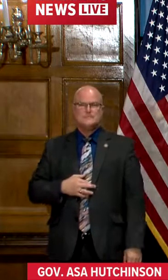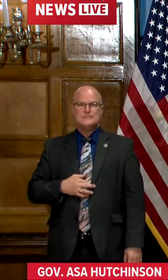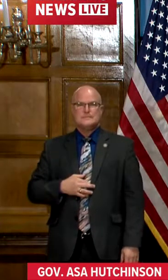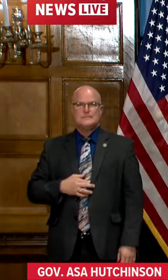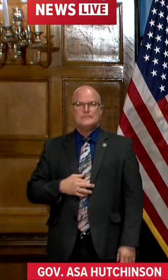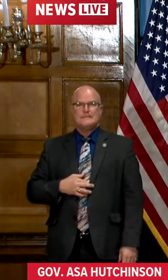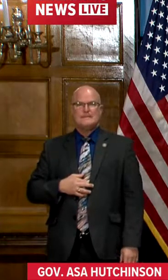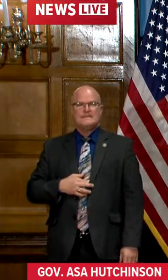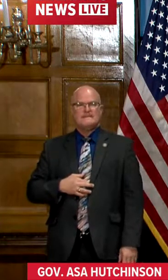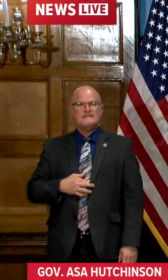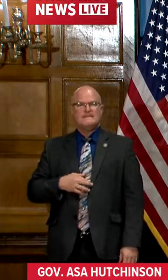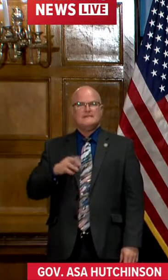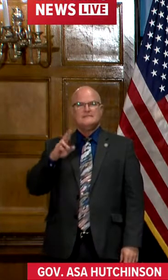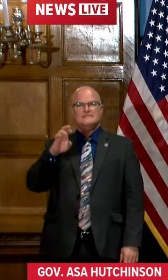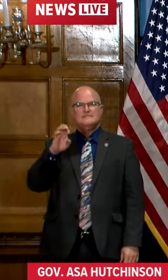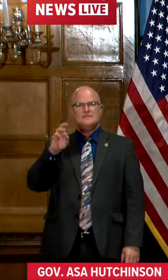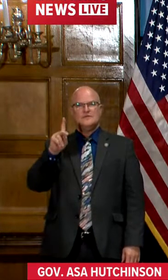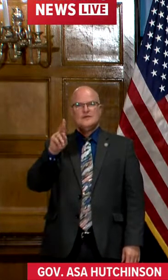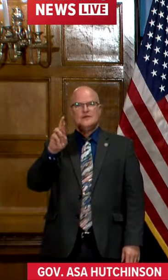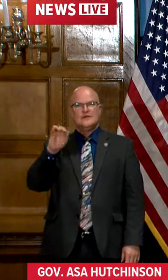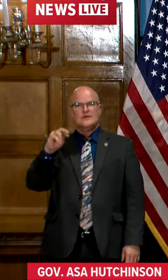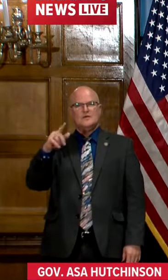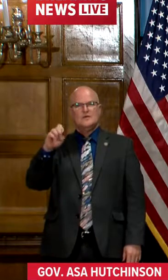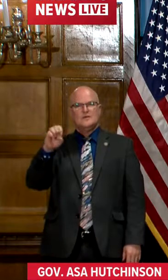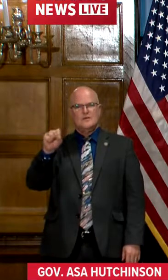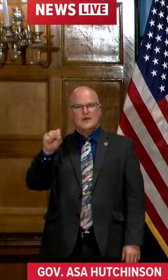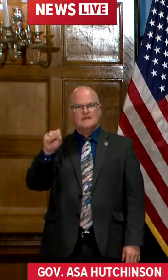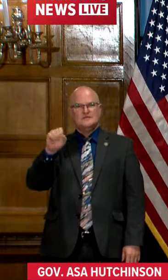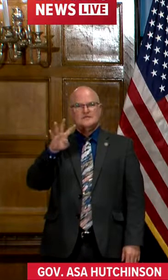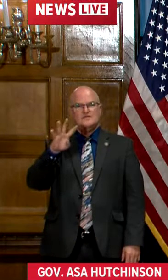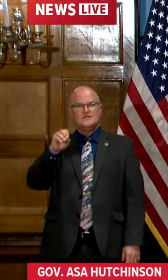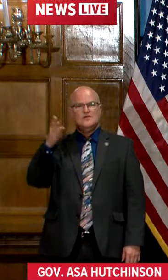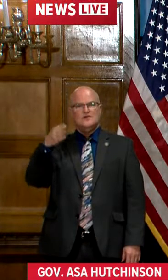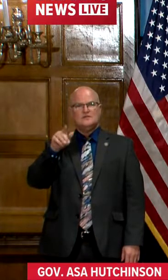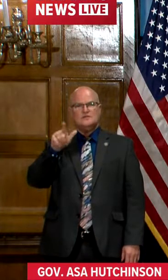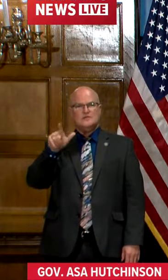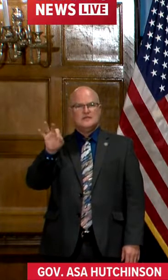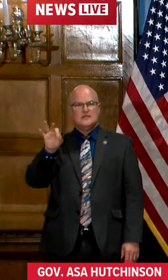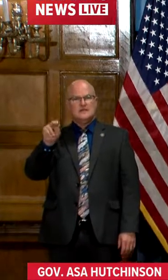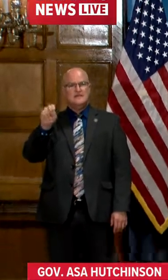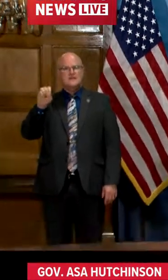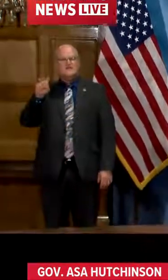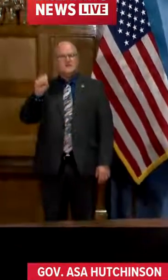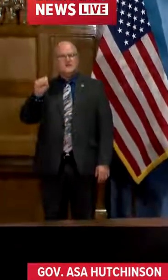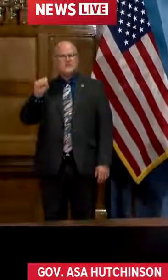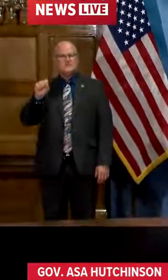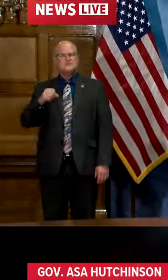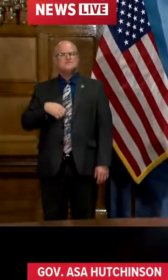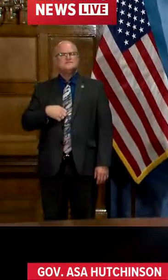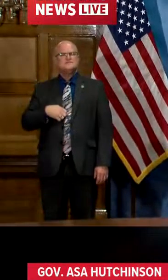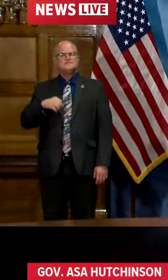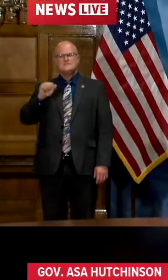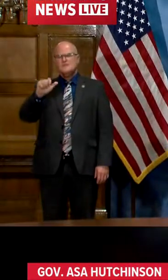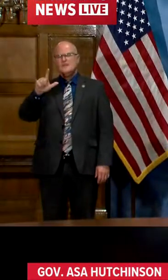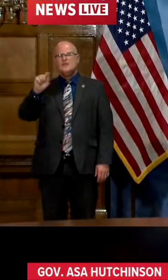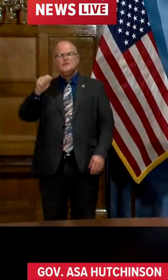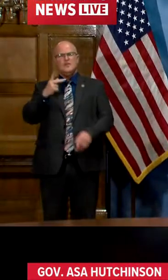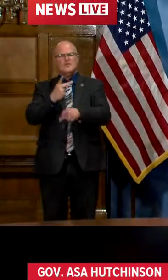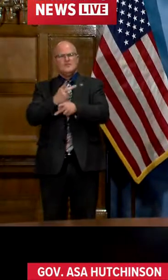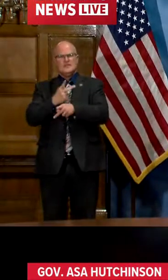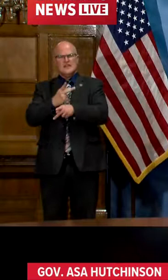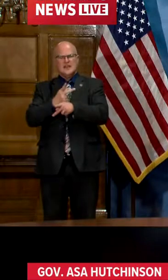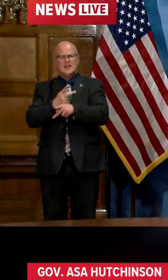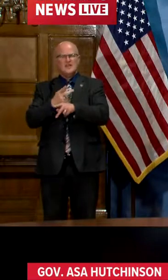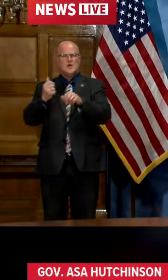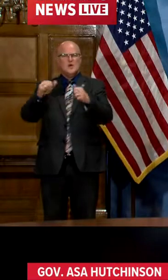Yes, good afternoon. It's Brett Rains with 4029 News. Three quick questions. First, the alternative care facilities. We know Baptist Health,